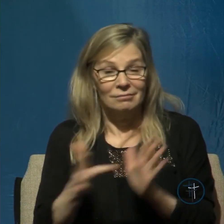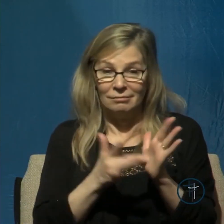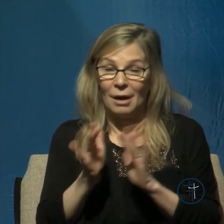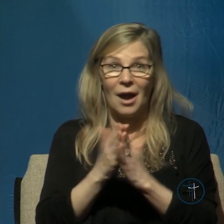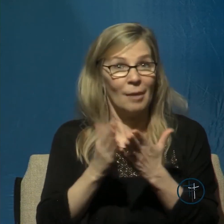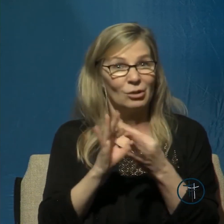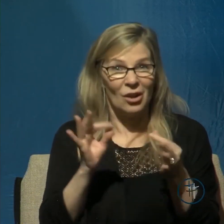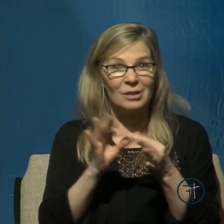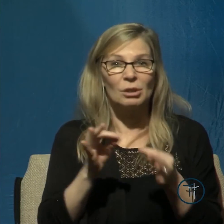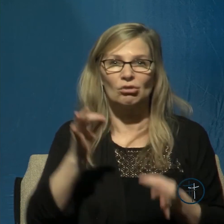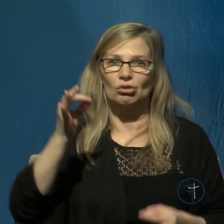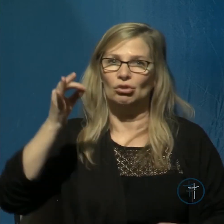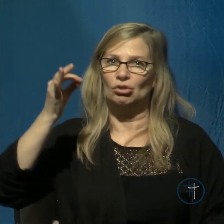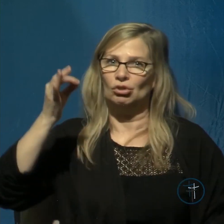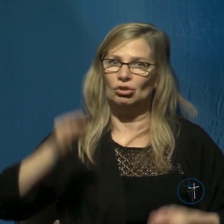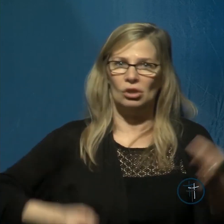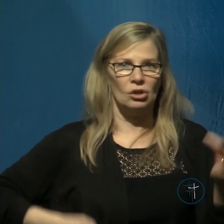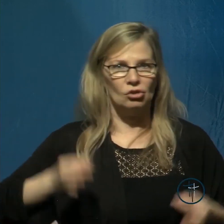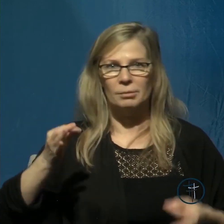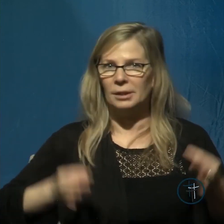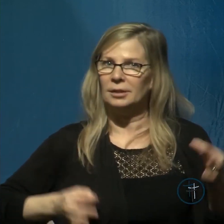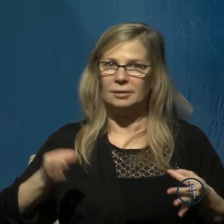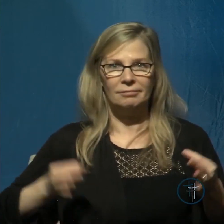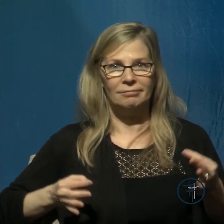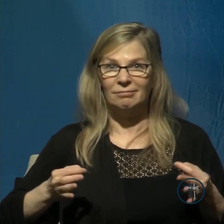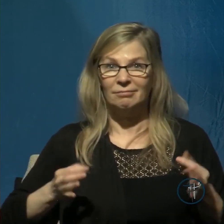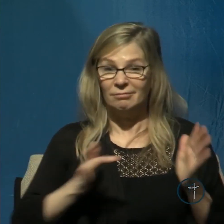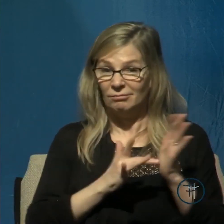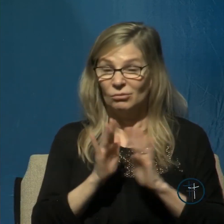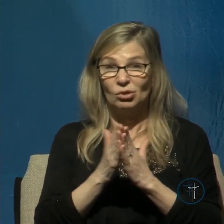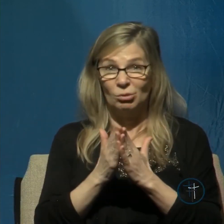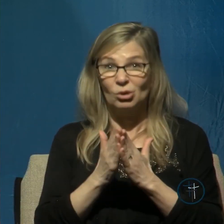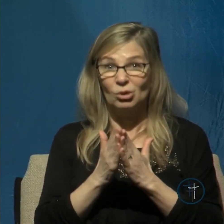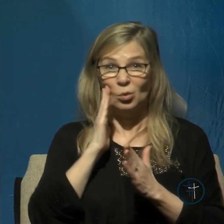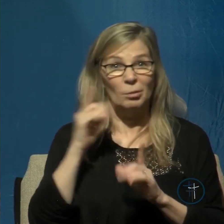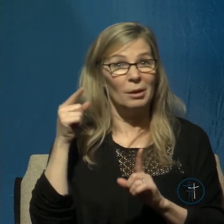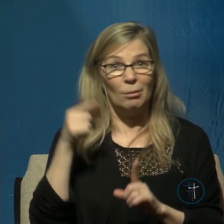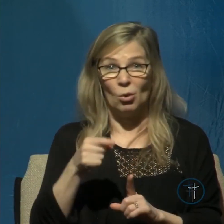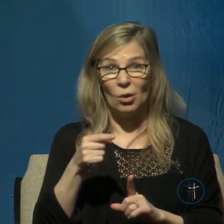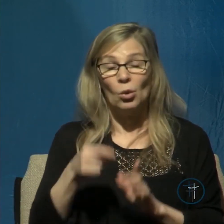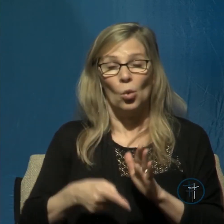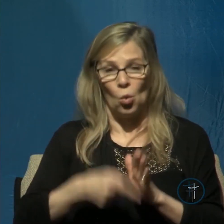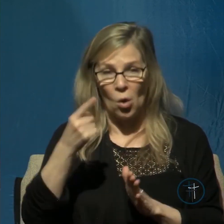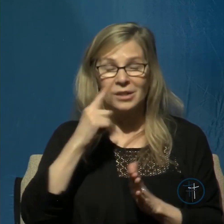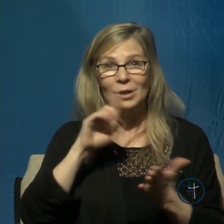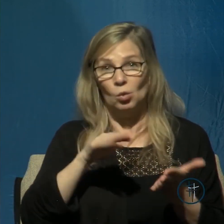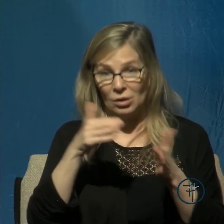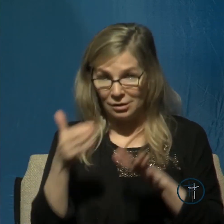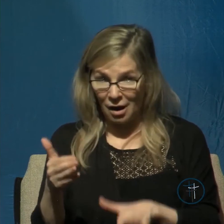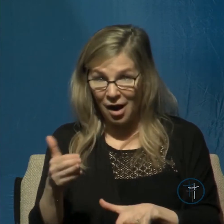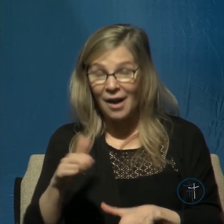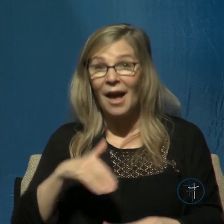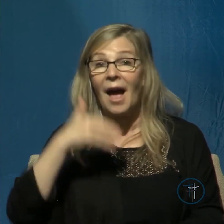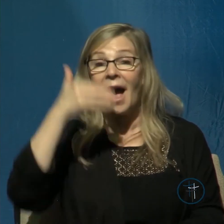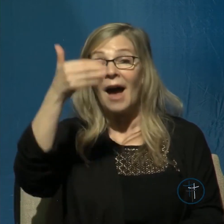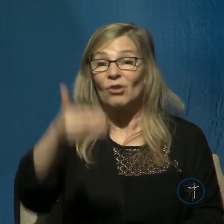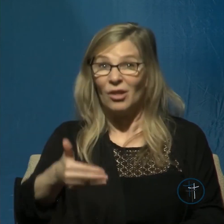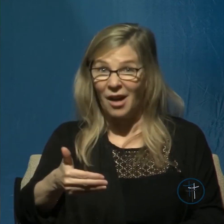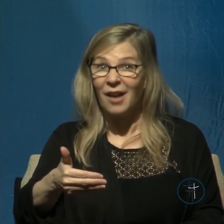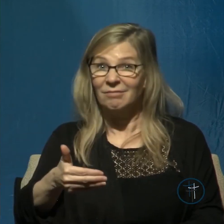after death scripture says it is appointed unto man once to die and then the judgment meaning that you